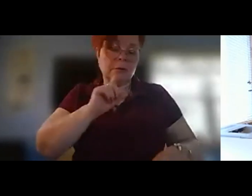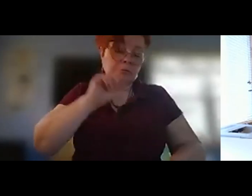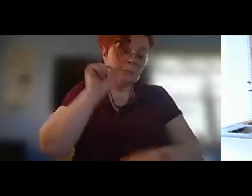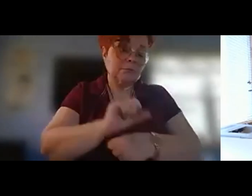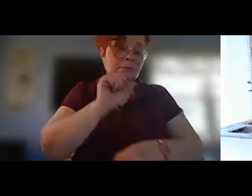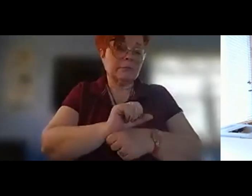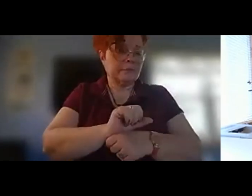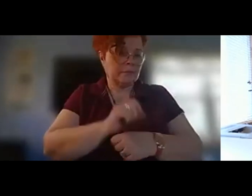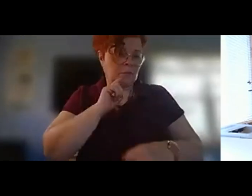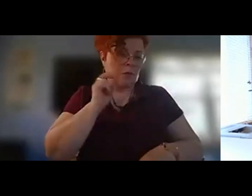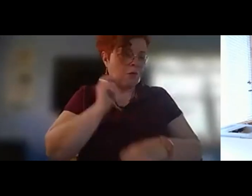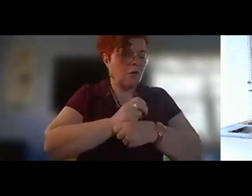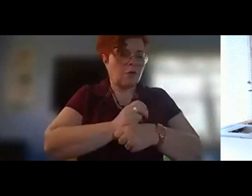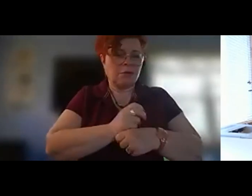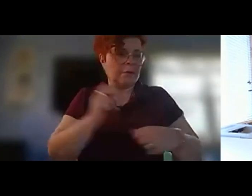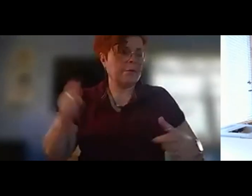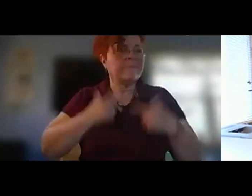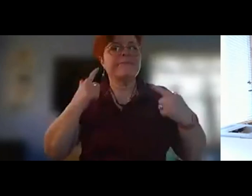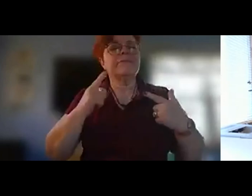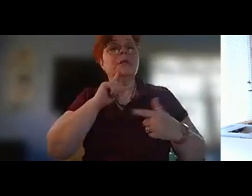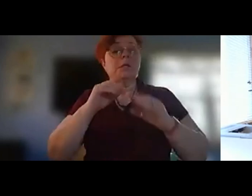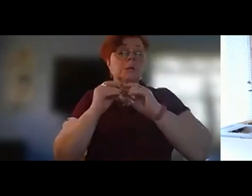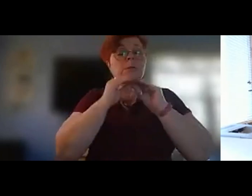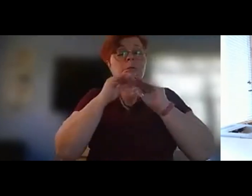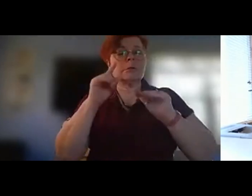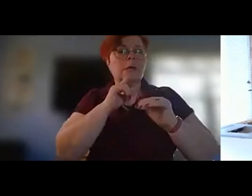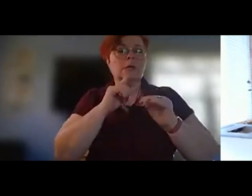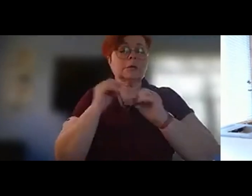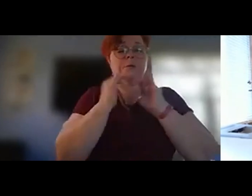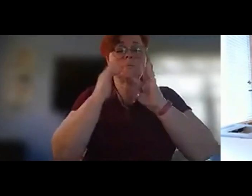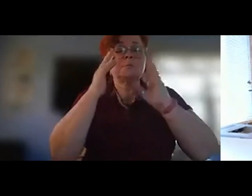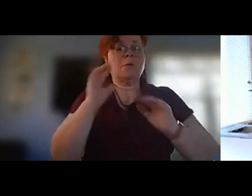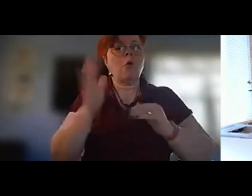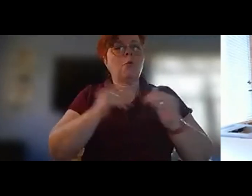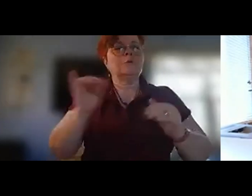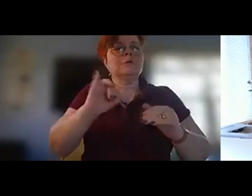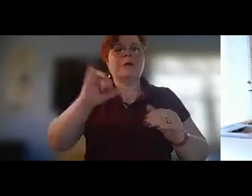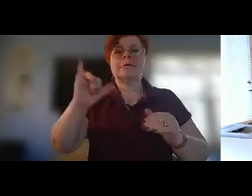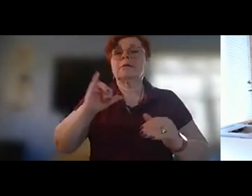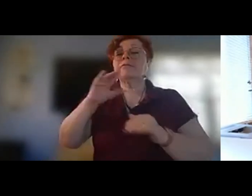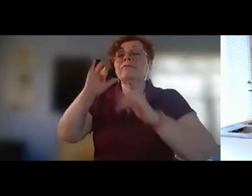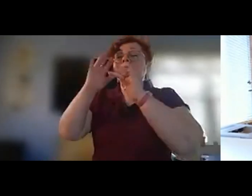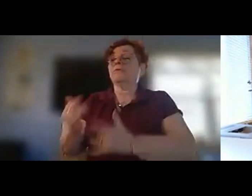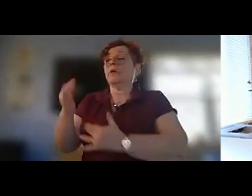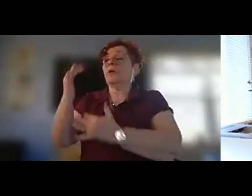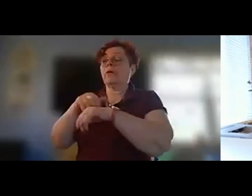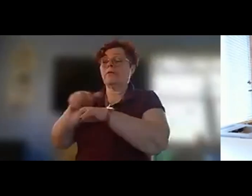that sputter and spark like bonfires on frozen ponds attracting a quorum